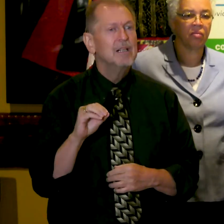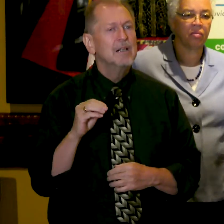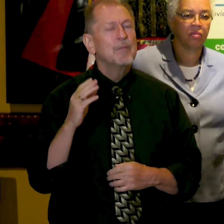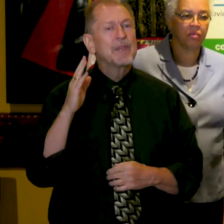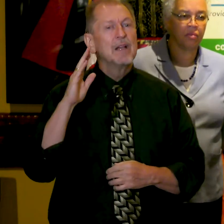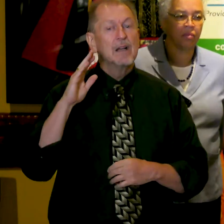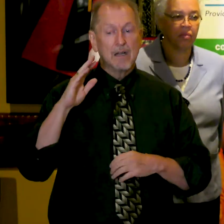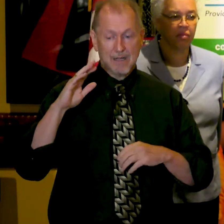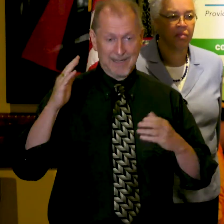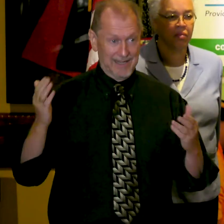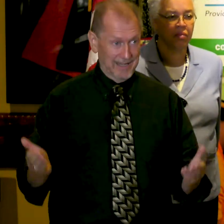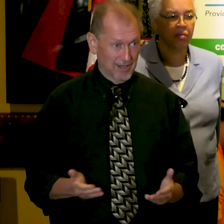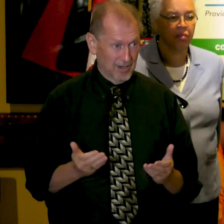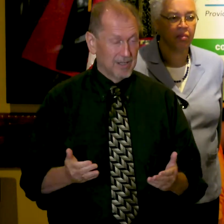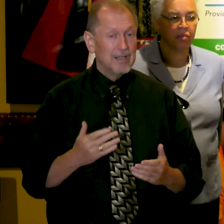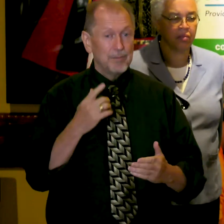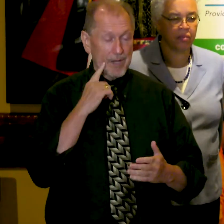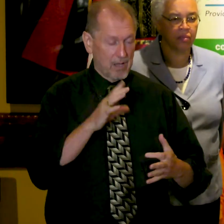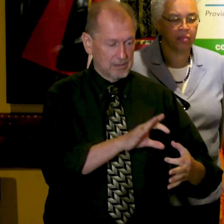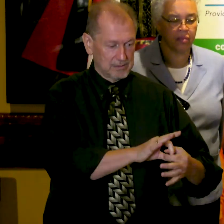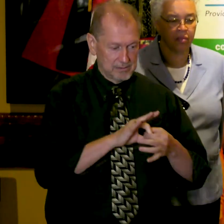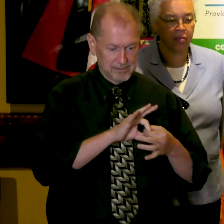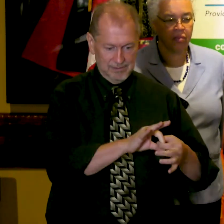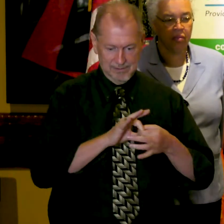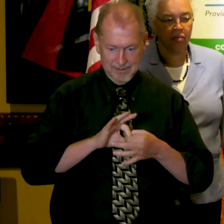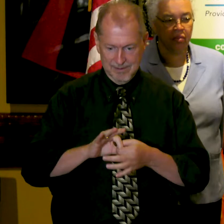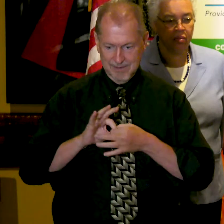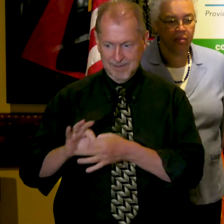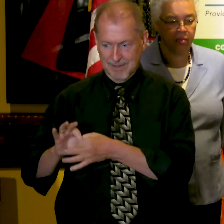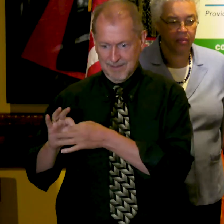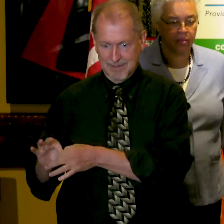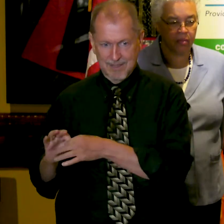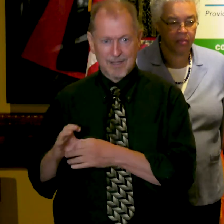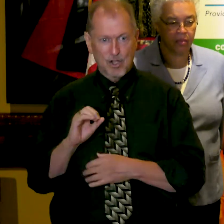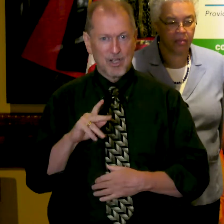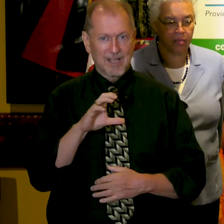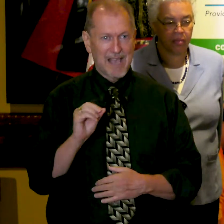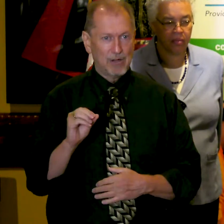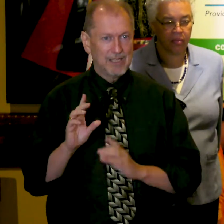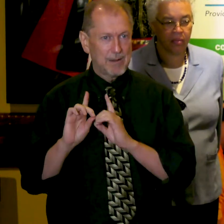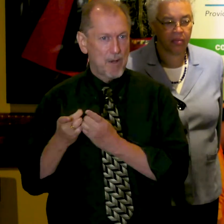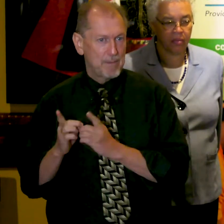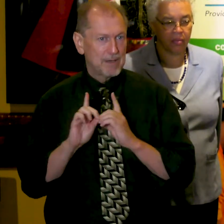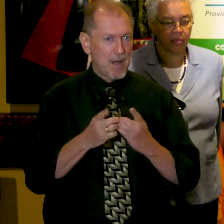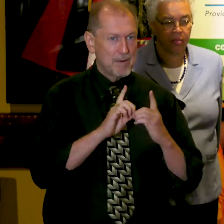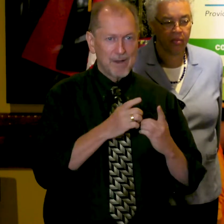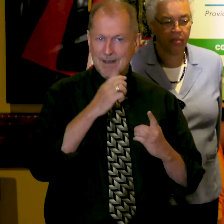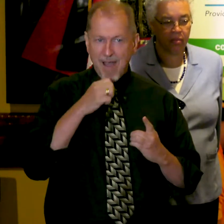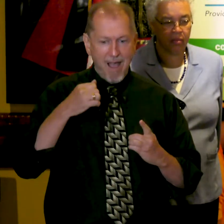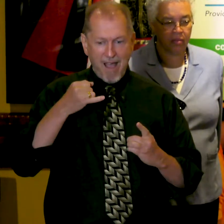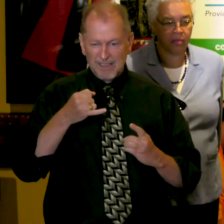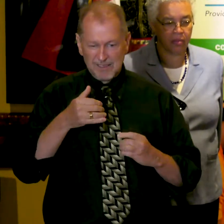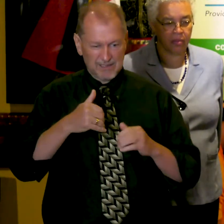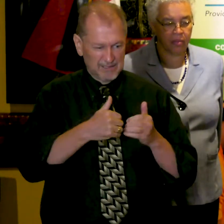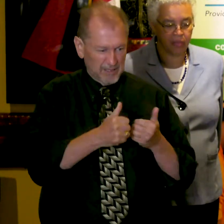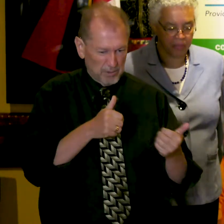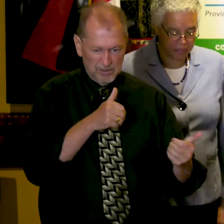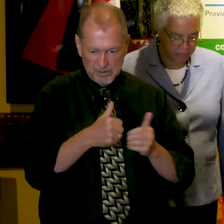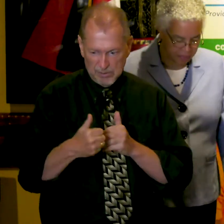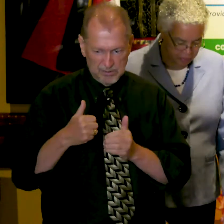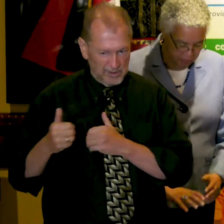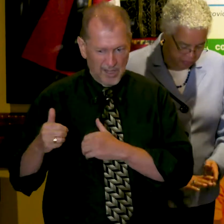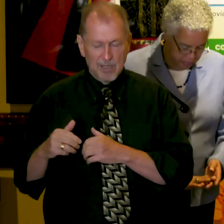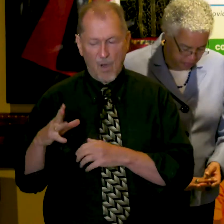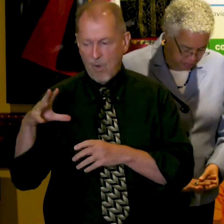partners, internally it has taken a village at Cook County in order to make this happen. People from procurement, from finance,